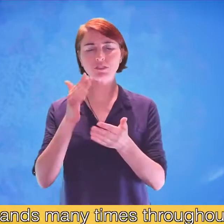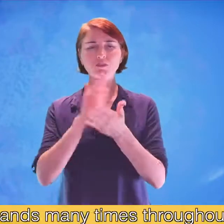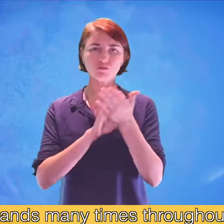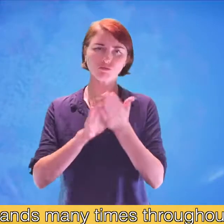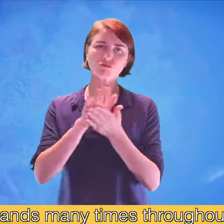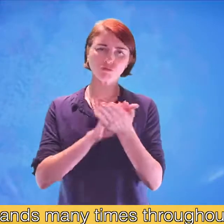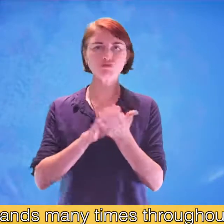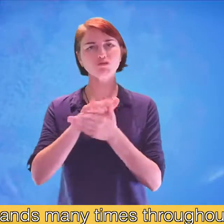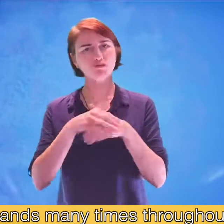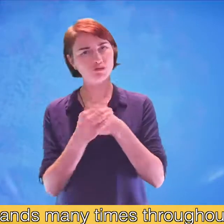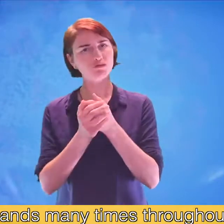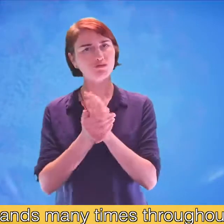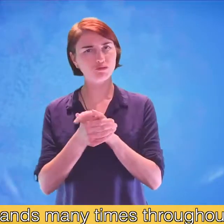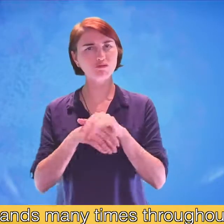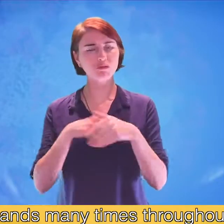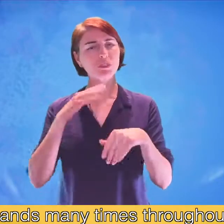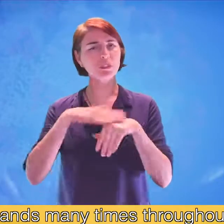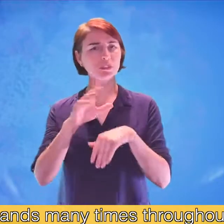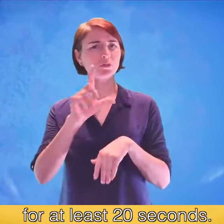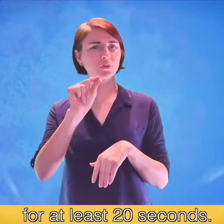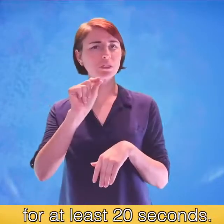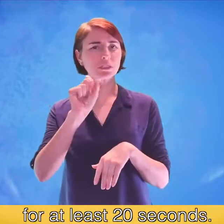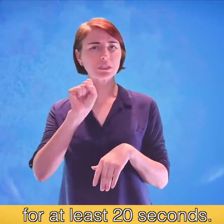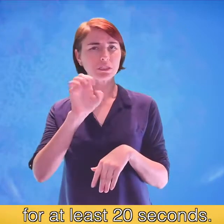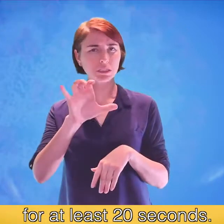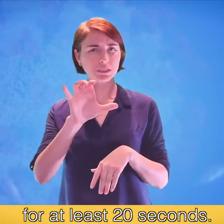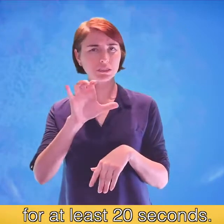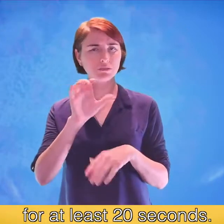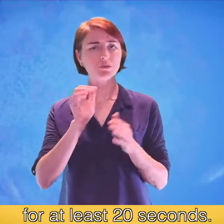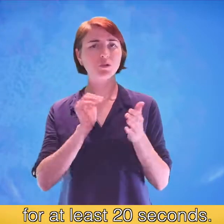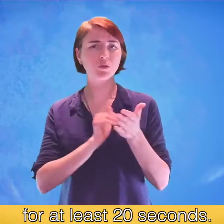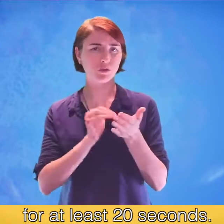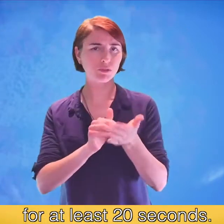Wash hands many times throughout the day for at least 20 seconds.